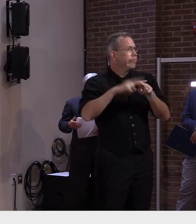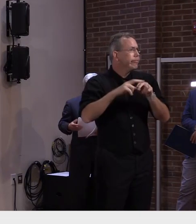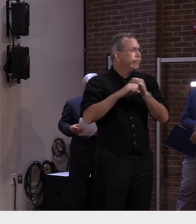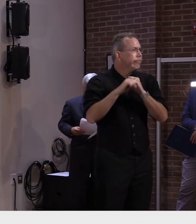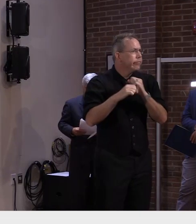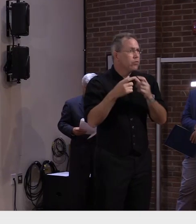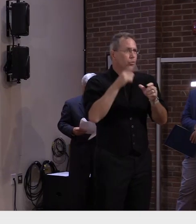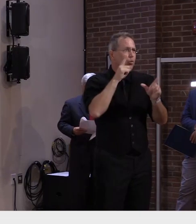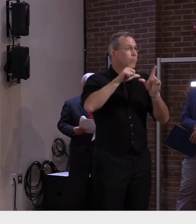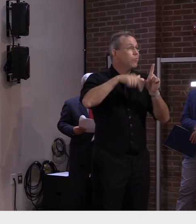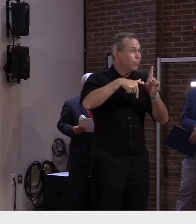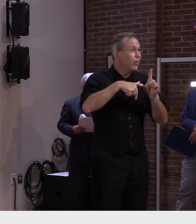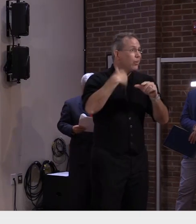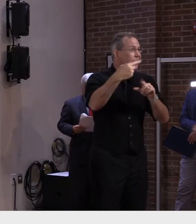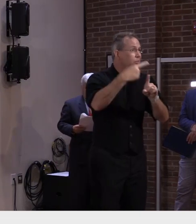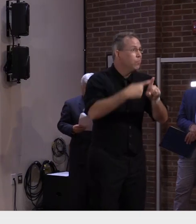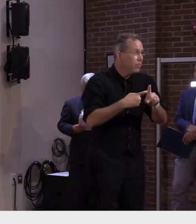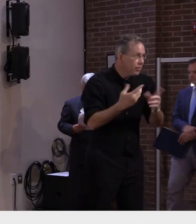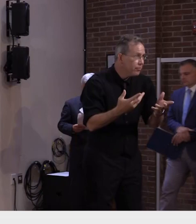prepare